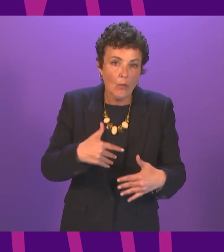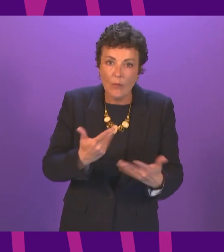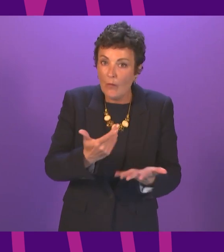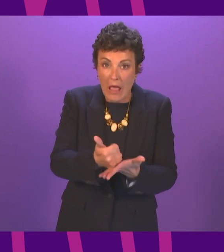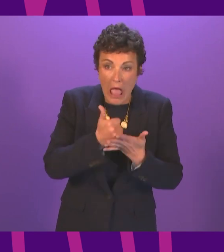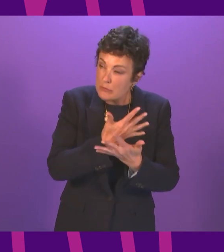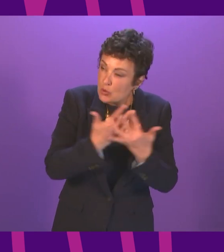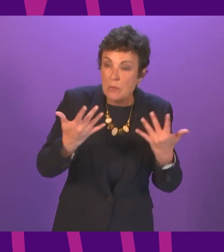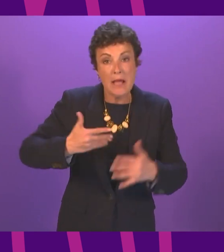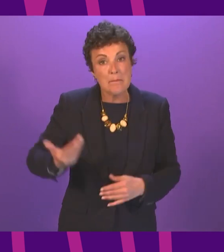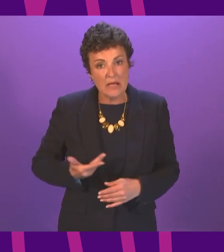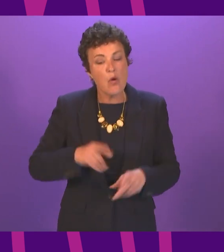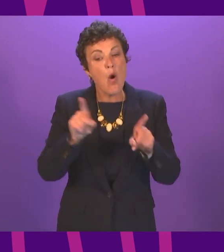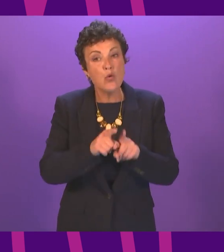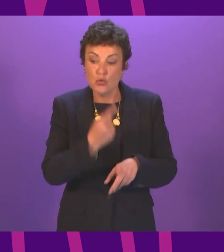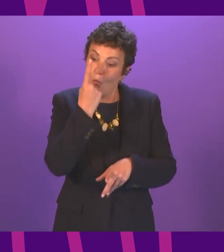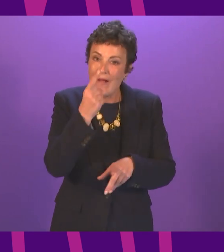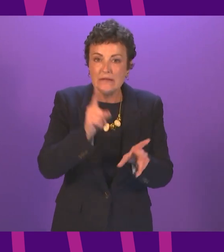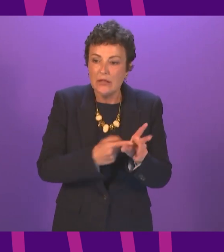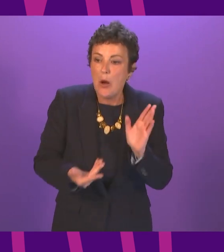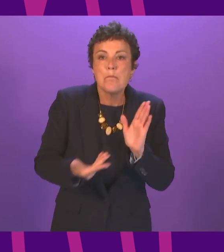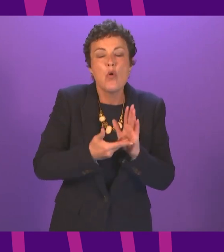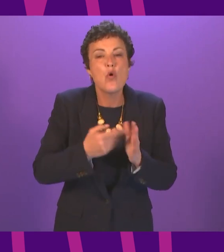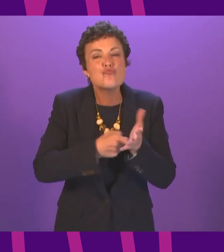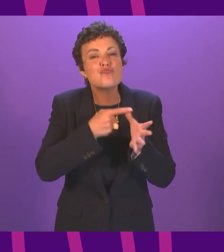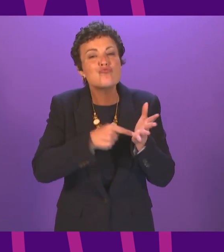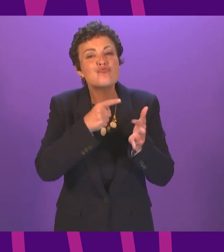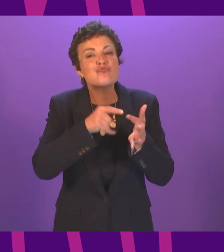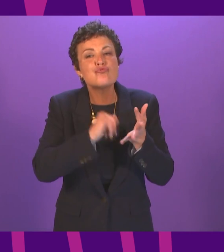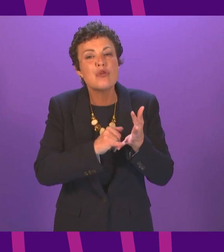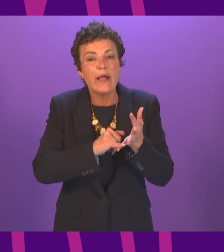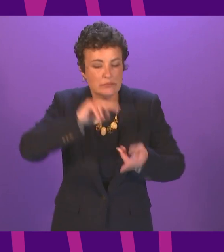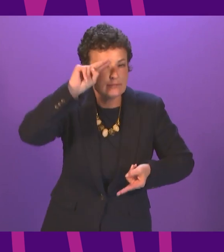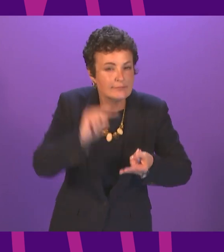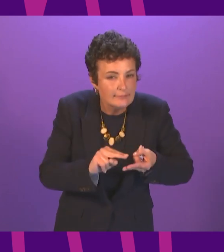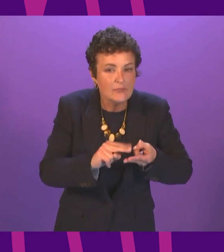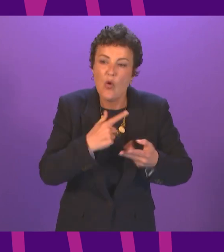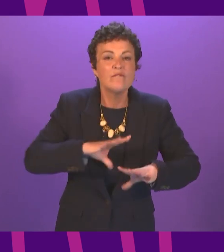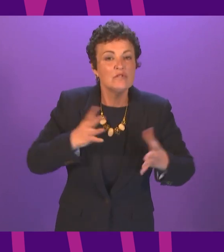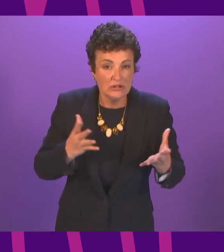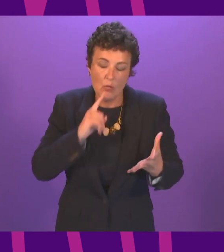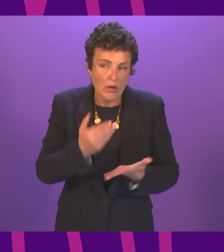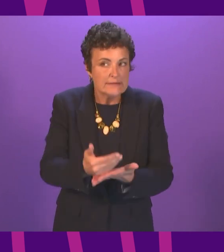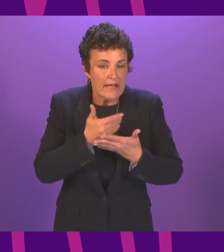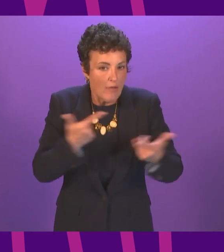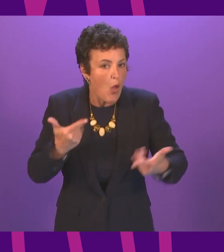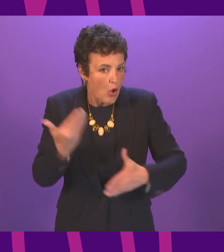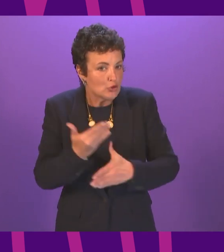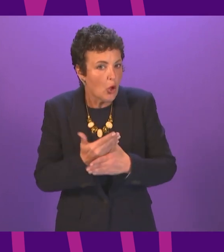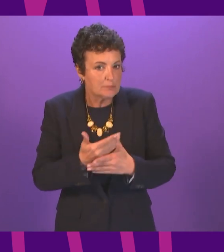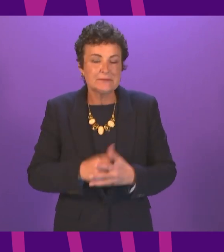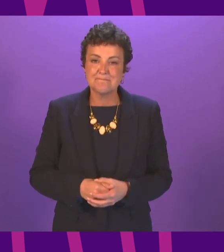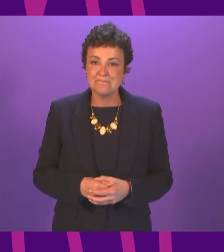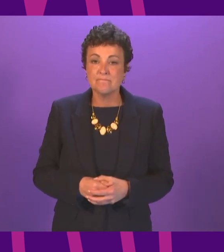for another year will safeguard many jobs and livelihoods With continued